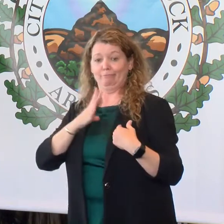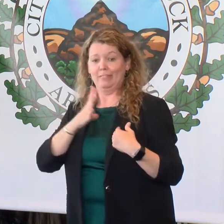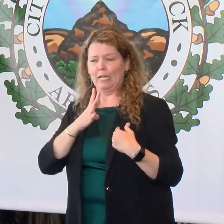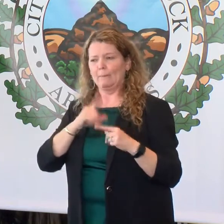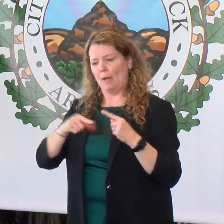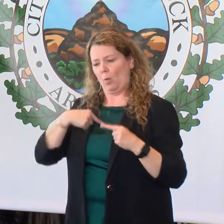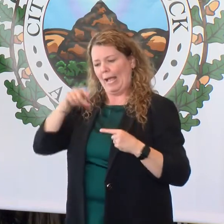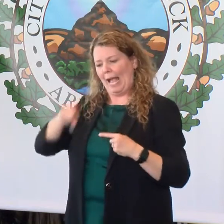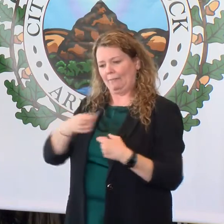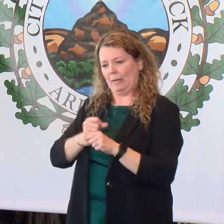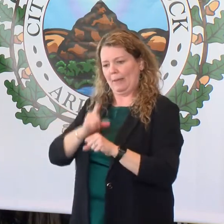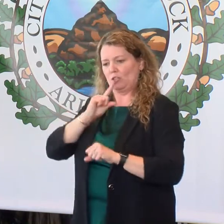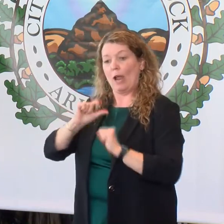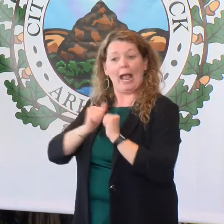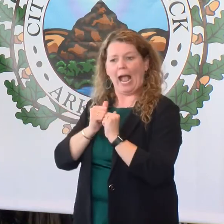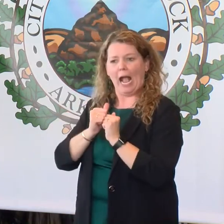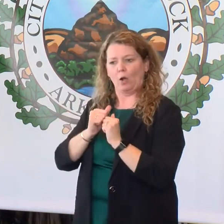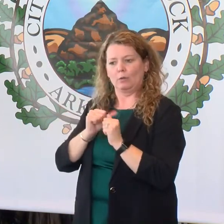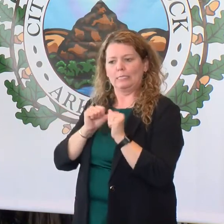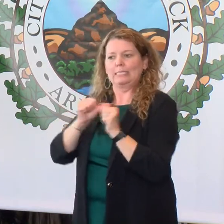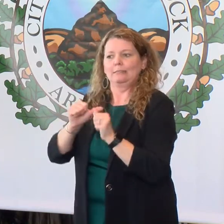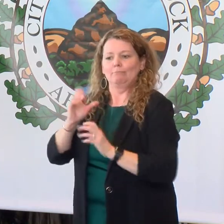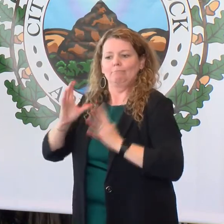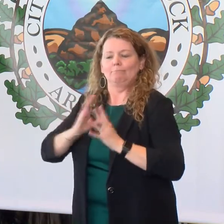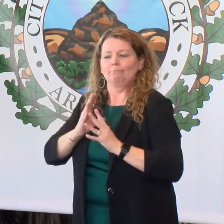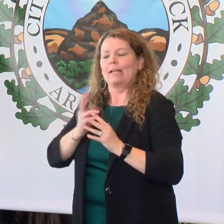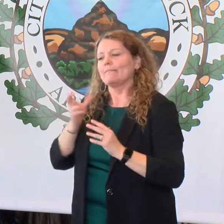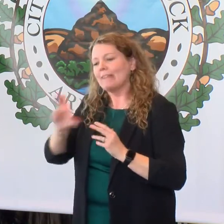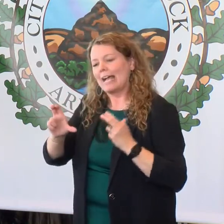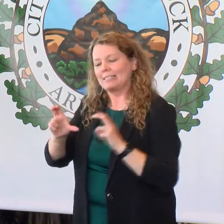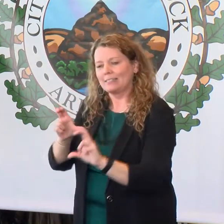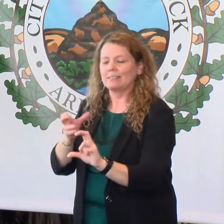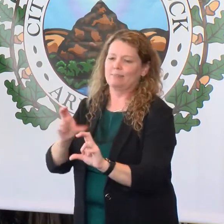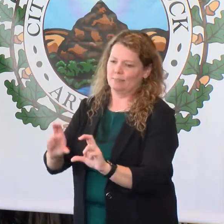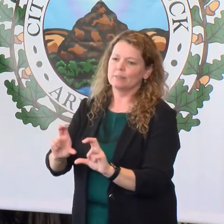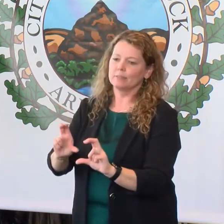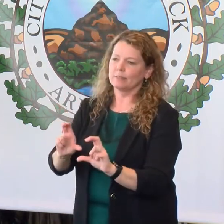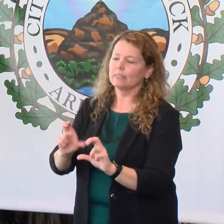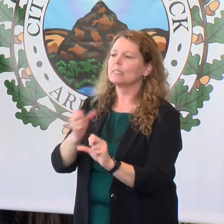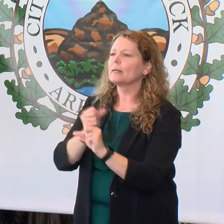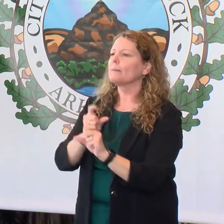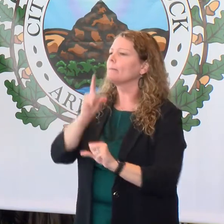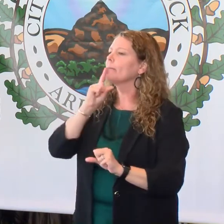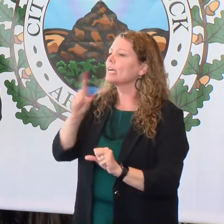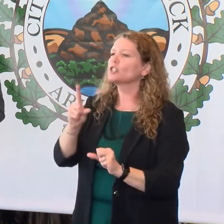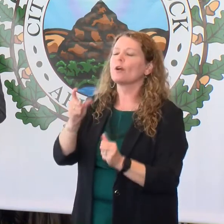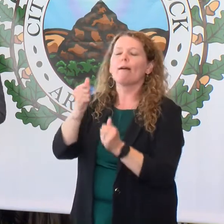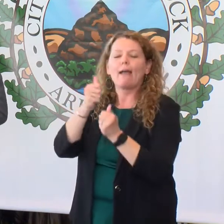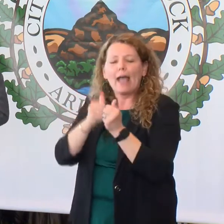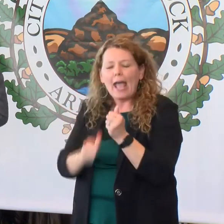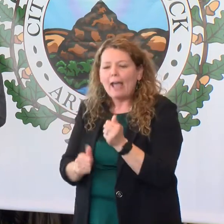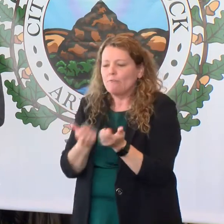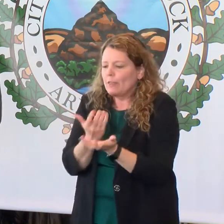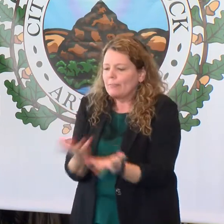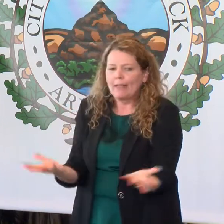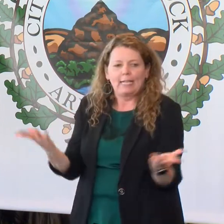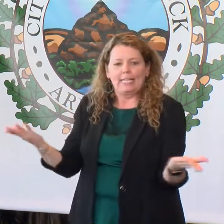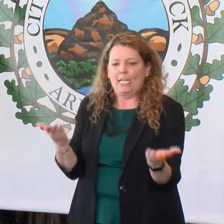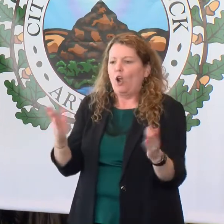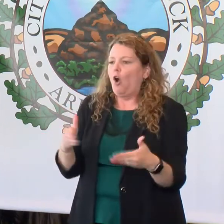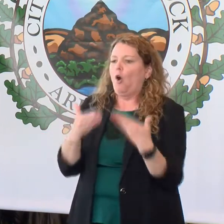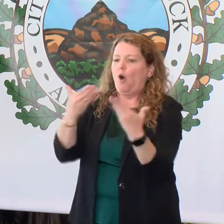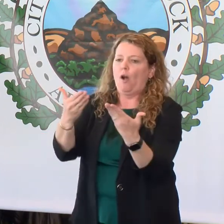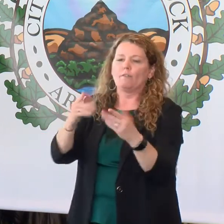every day, and by choosing to invest in our city, to ensure that we have any and every amenity that our